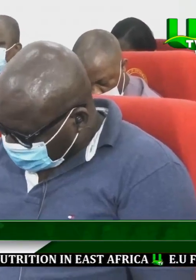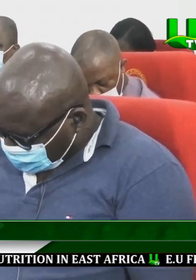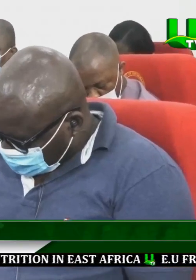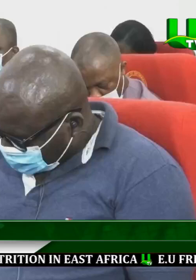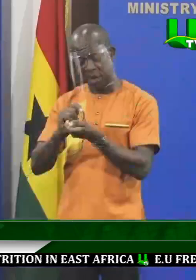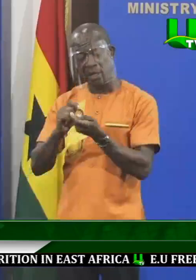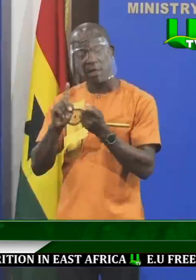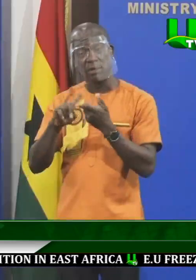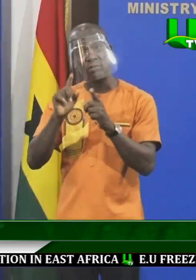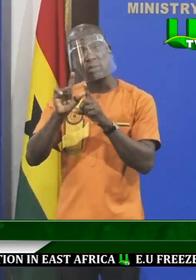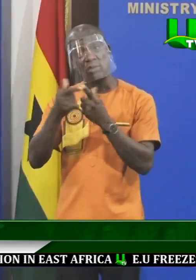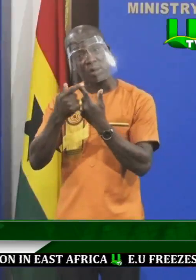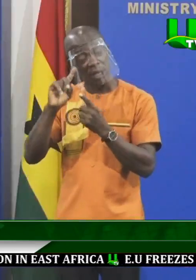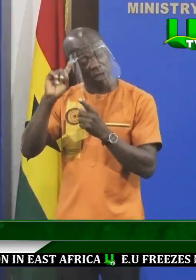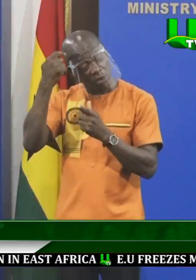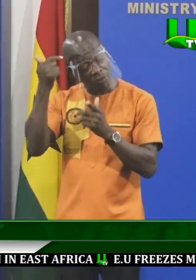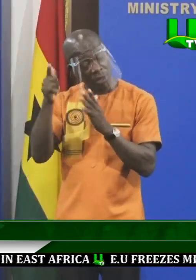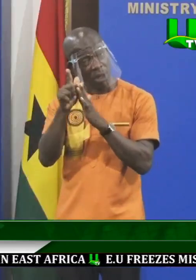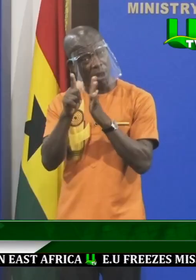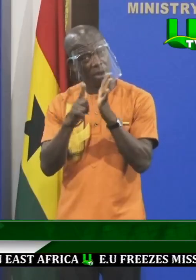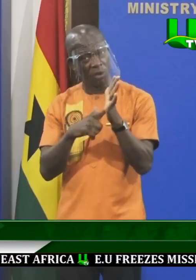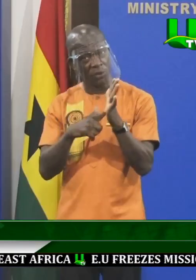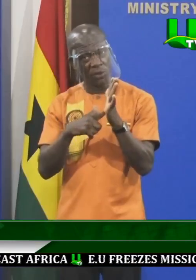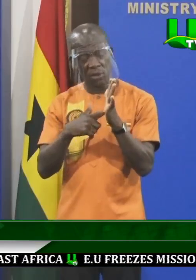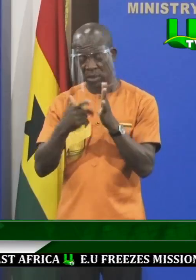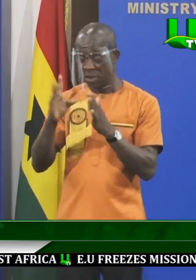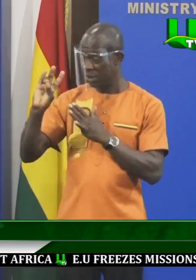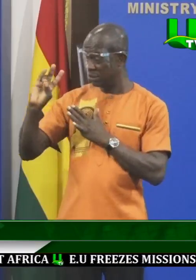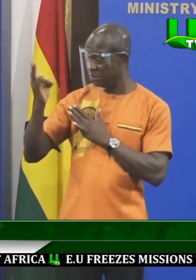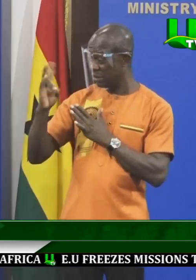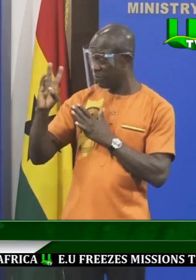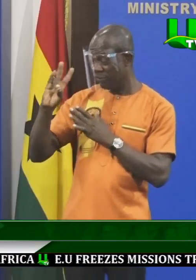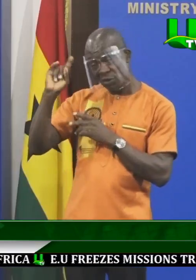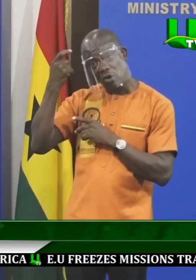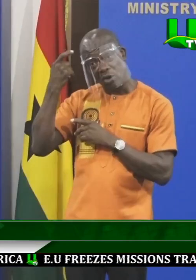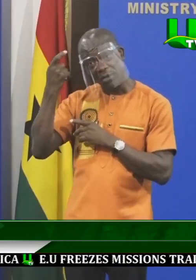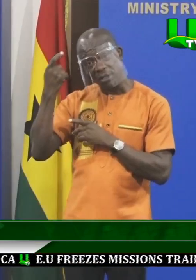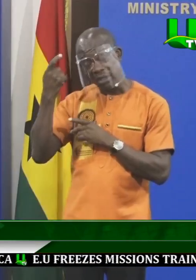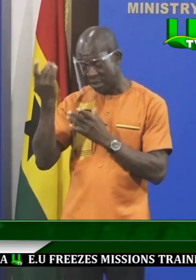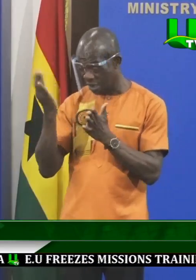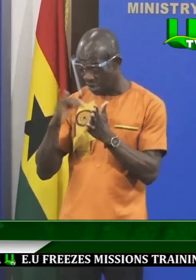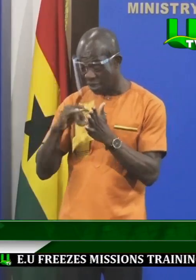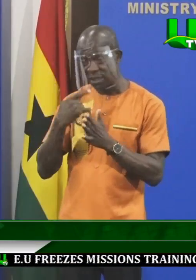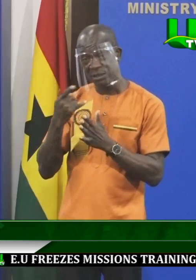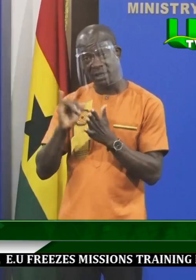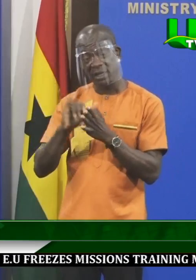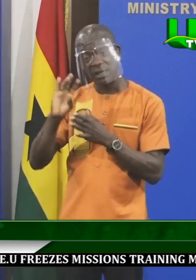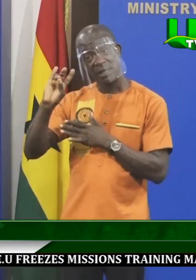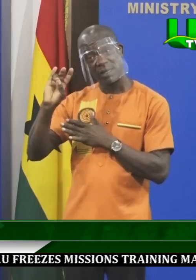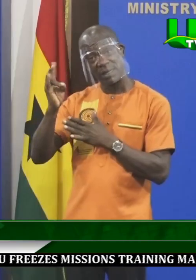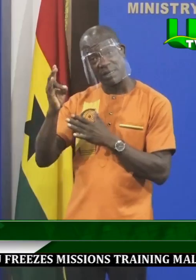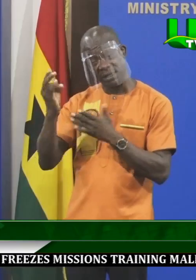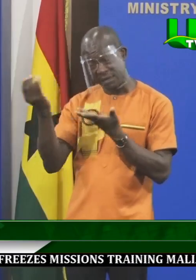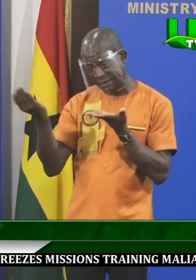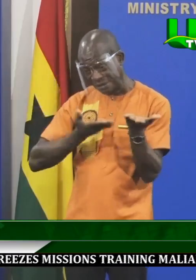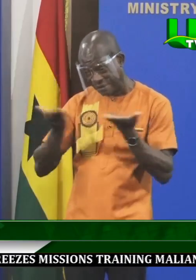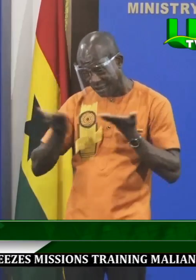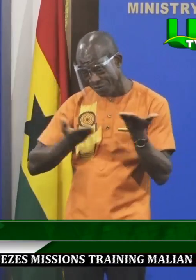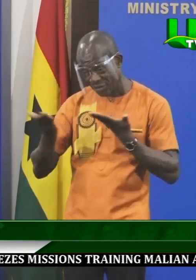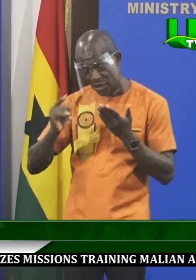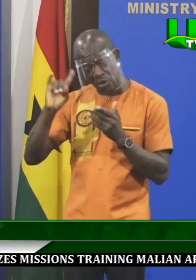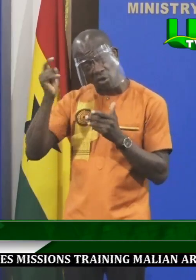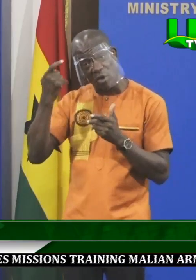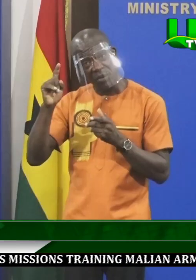to the local government act. The 7th government, he repeats again in the same page, the 7th government of the 4th Republic,